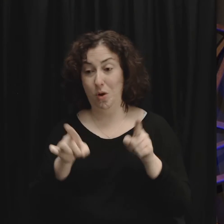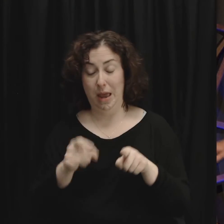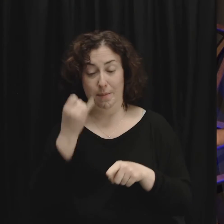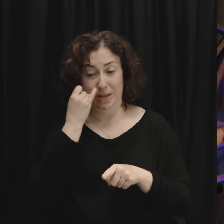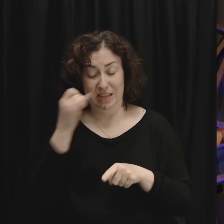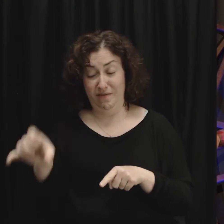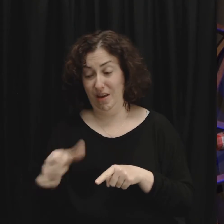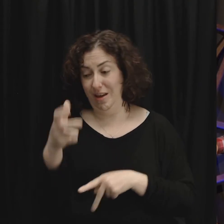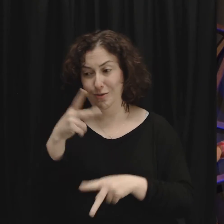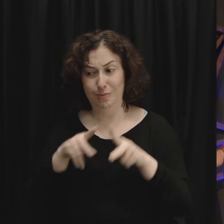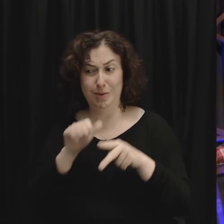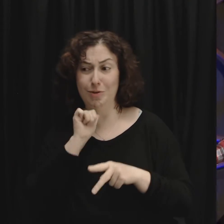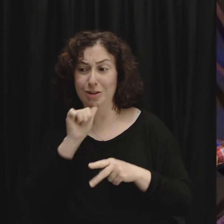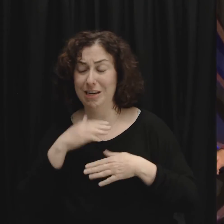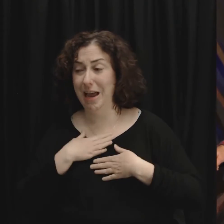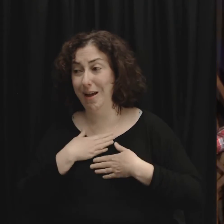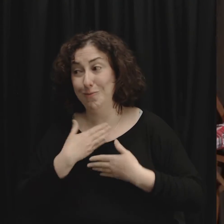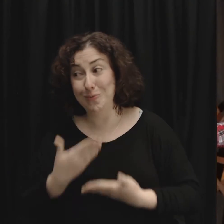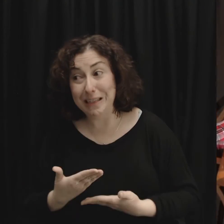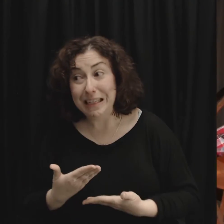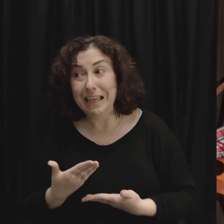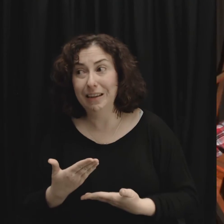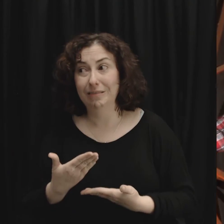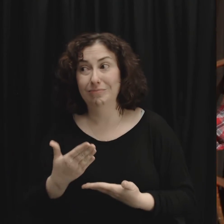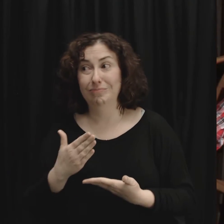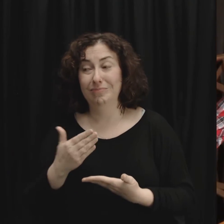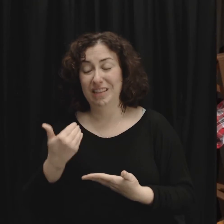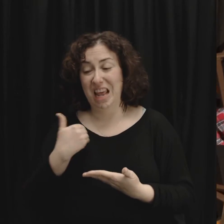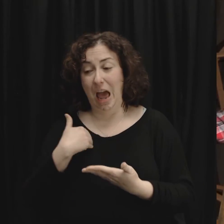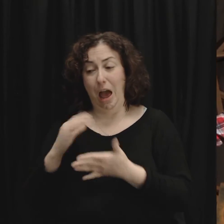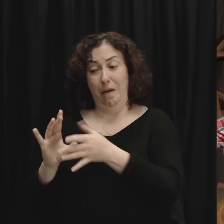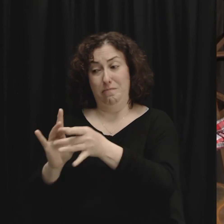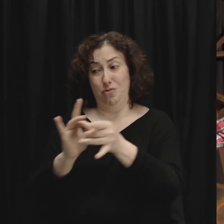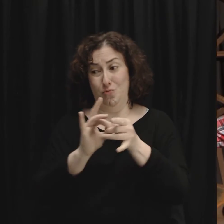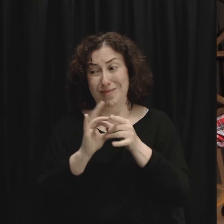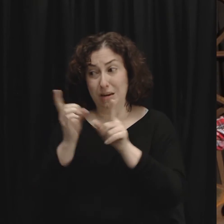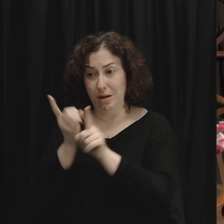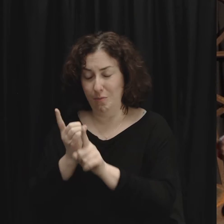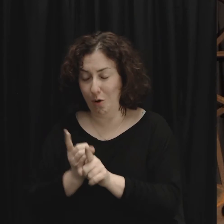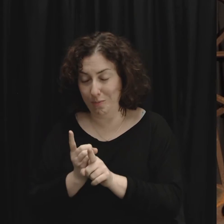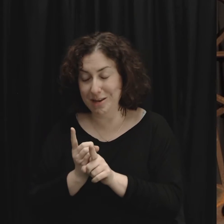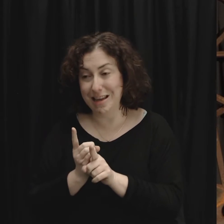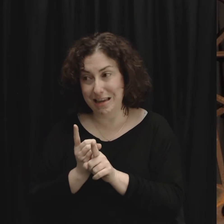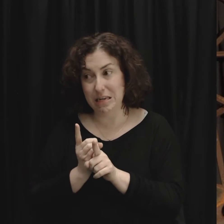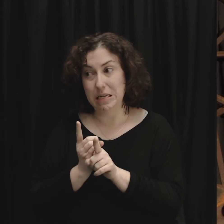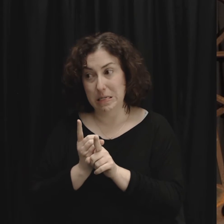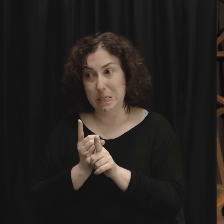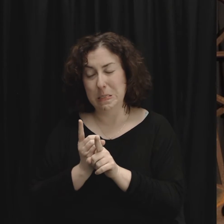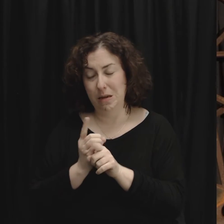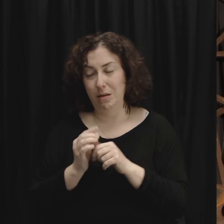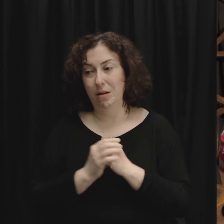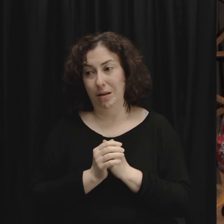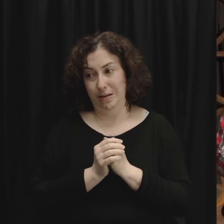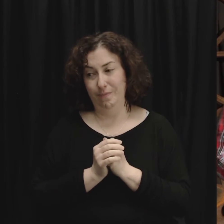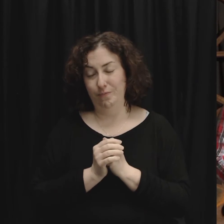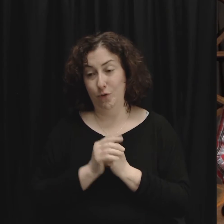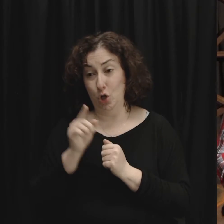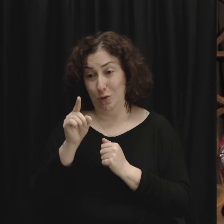as much as it depends on you if it is possible so what that means I believe practically speaking is you do everything in your